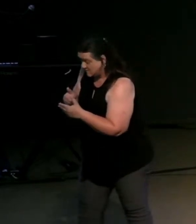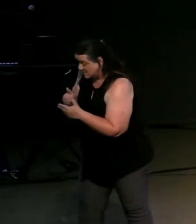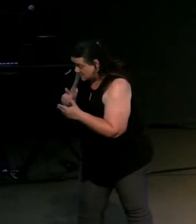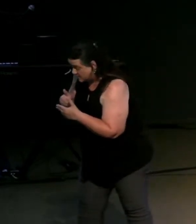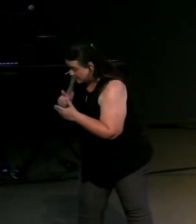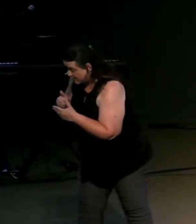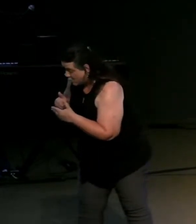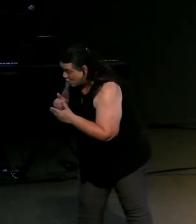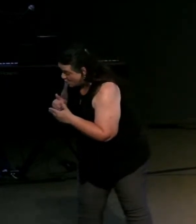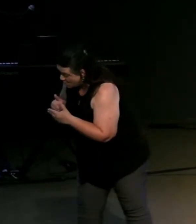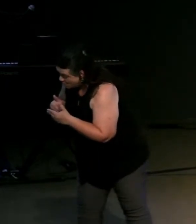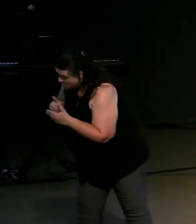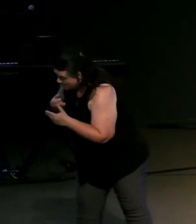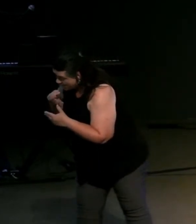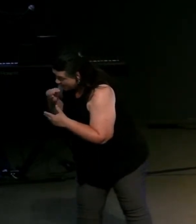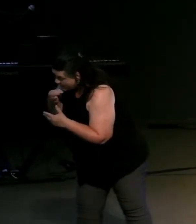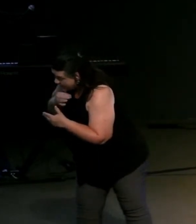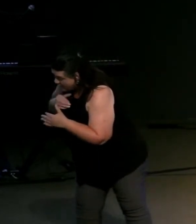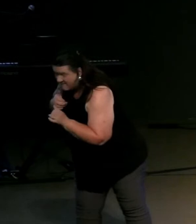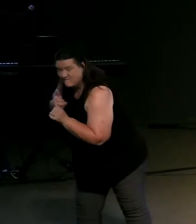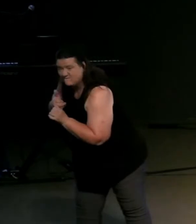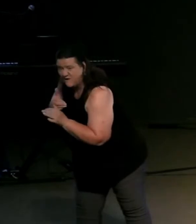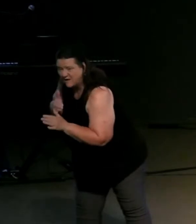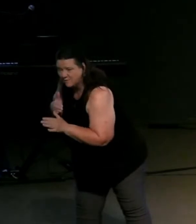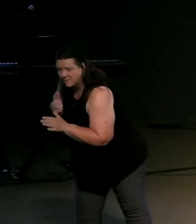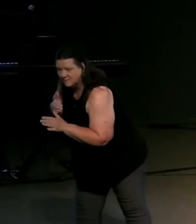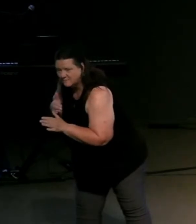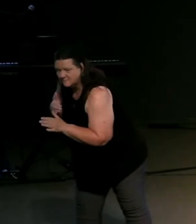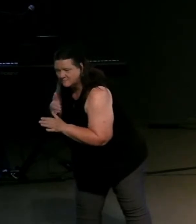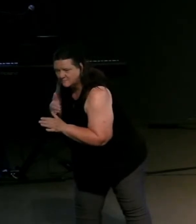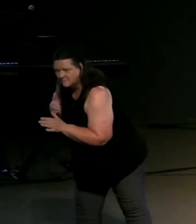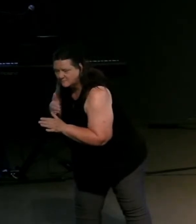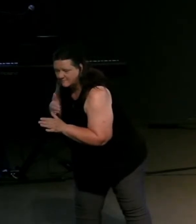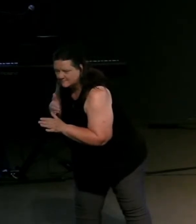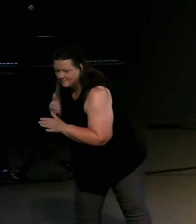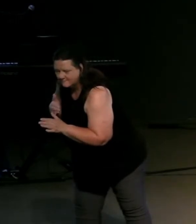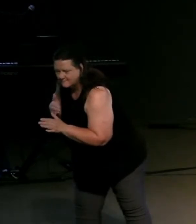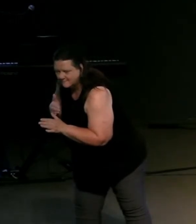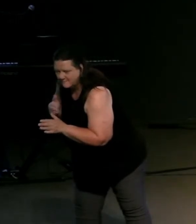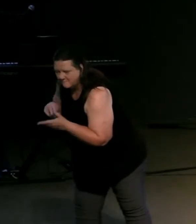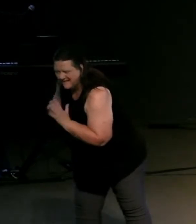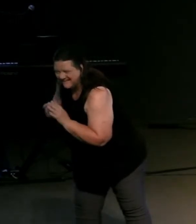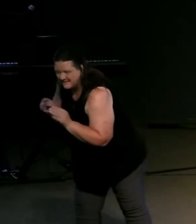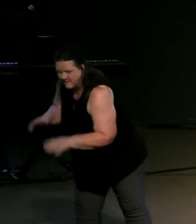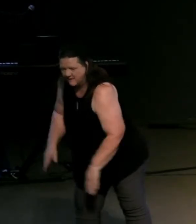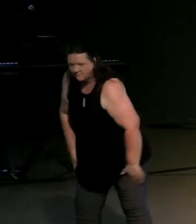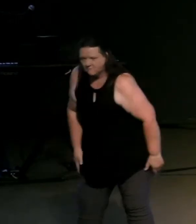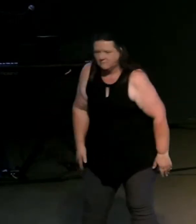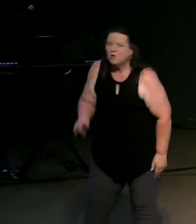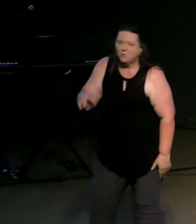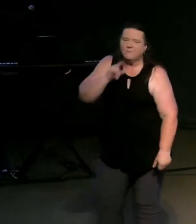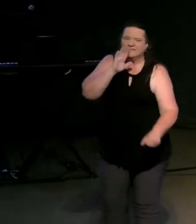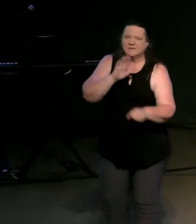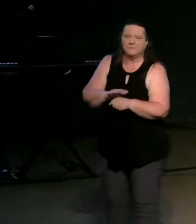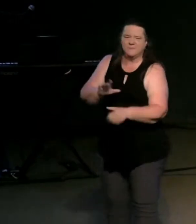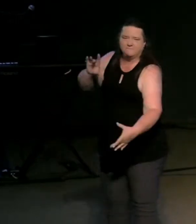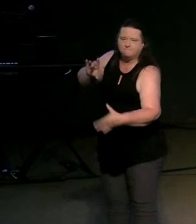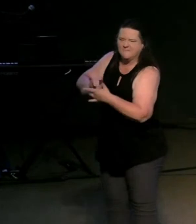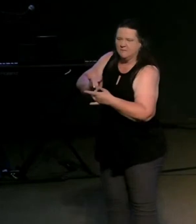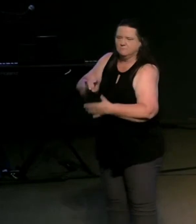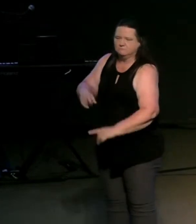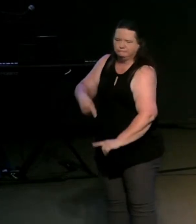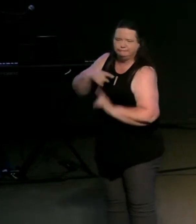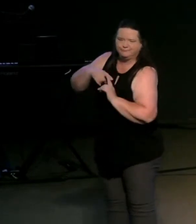being a follower of christ is extremely off if a person never commits and ask jesus christ